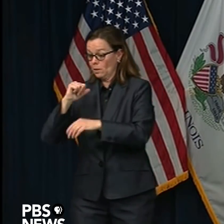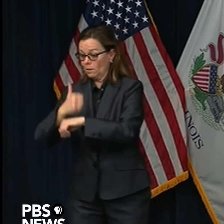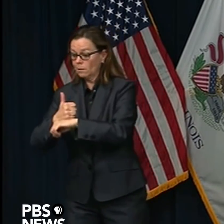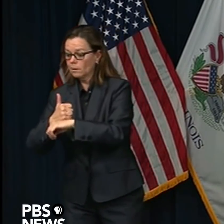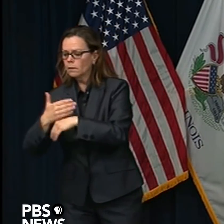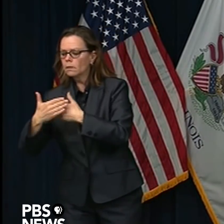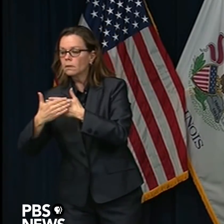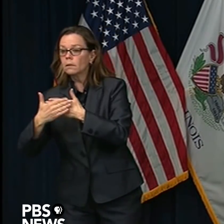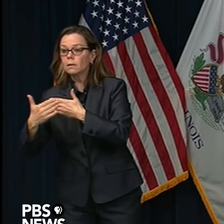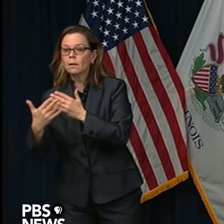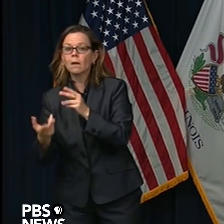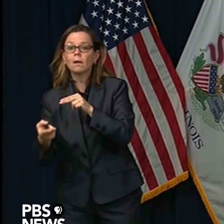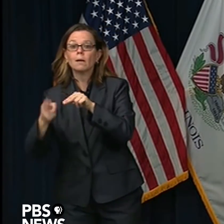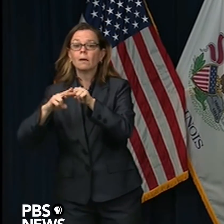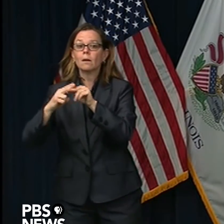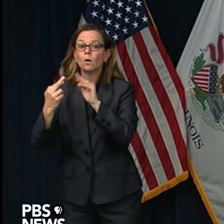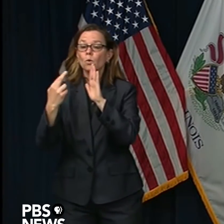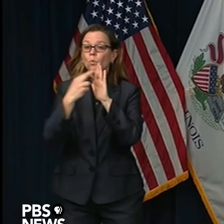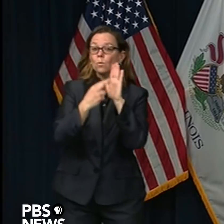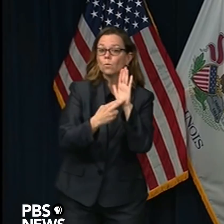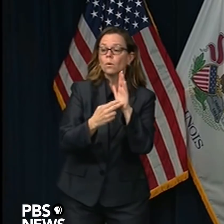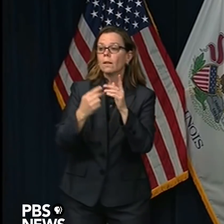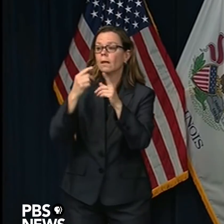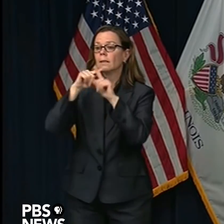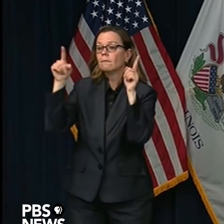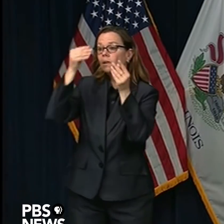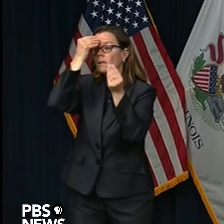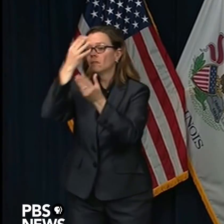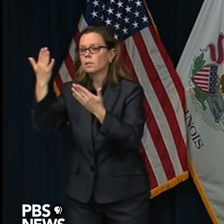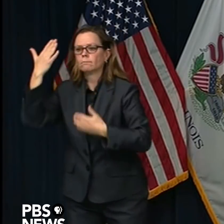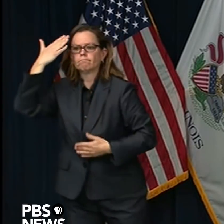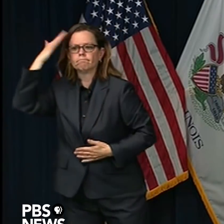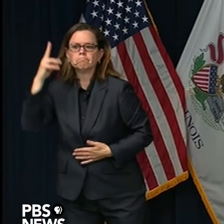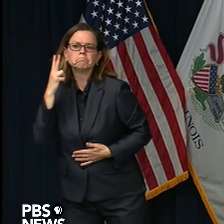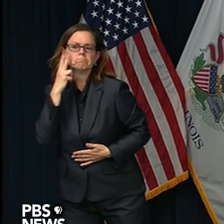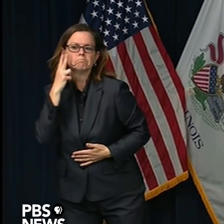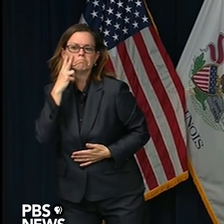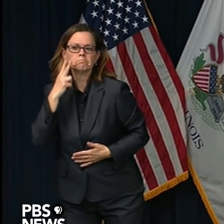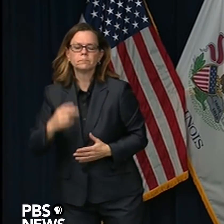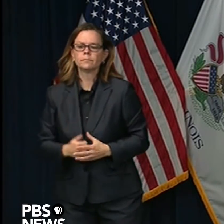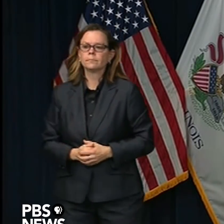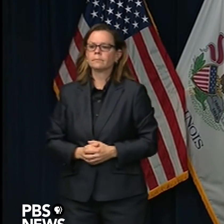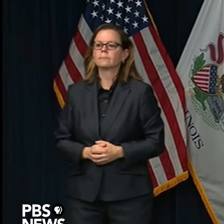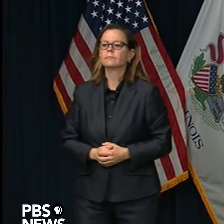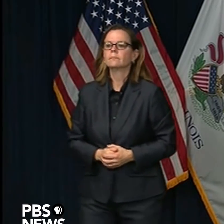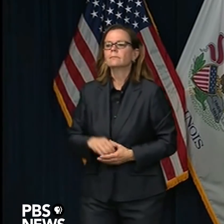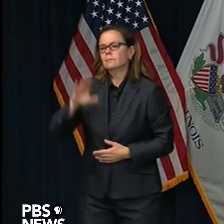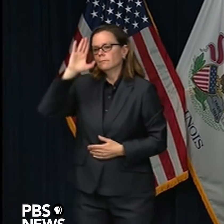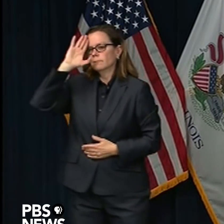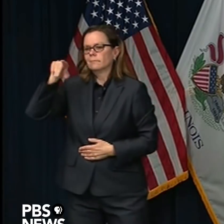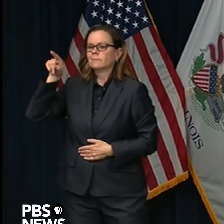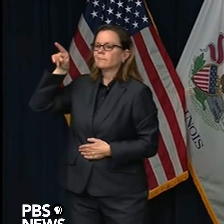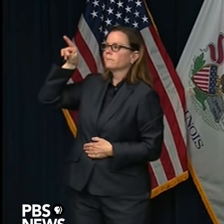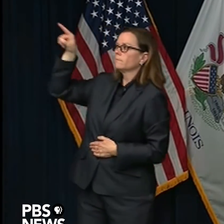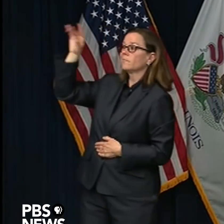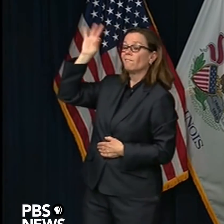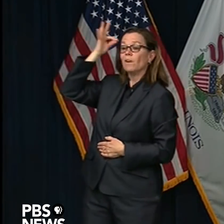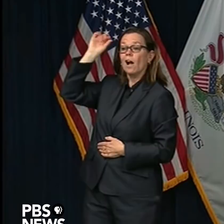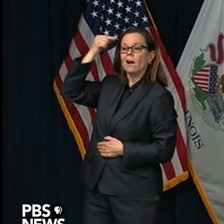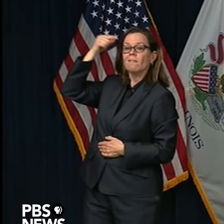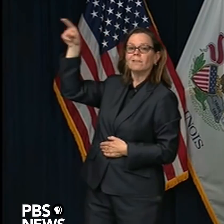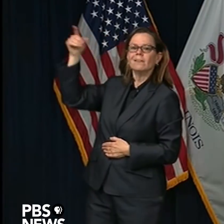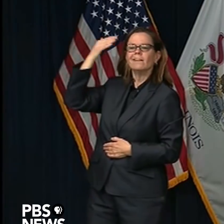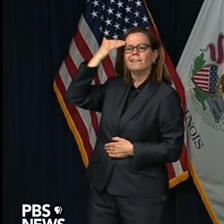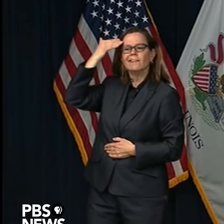isn't going to be, unlike what some have said, you know, at the federal level, it isn't going to be that all of a sudden you're going to drop